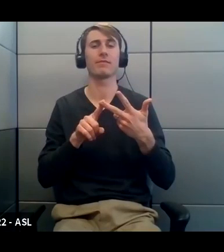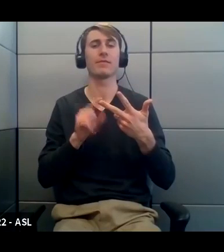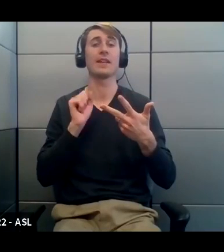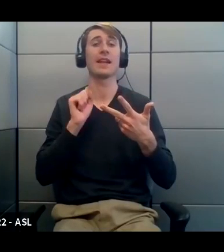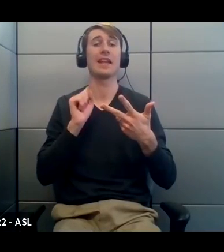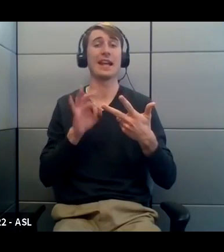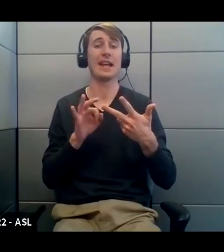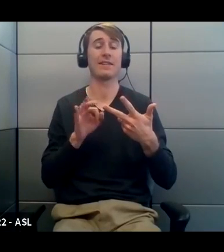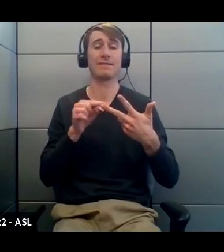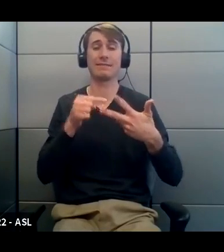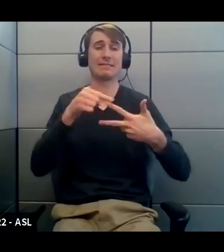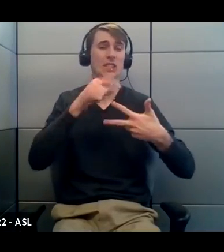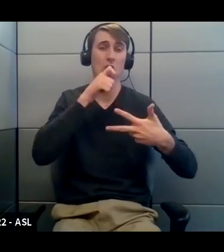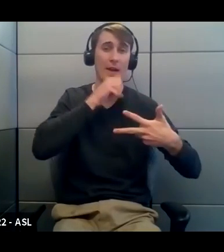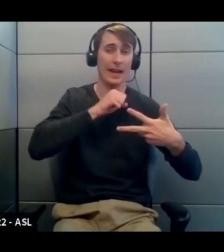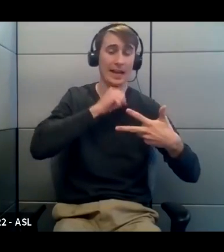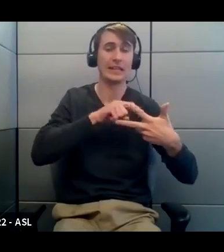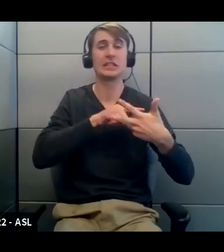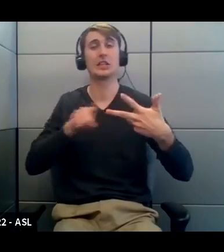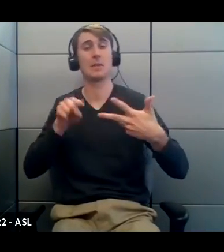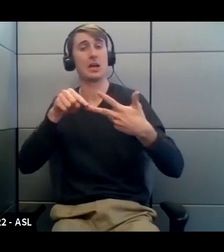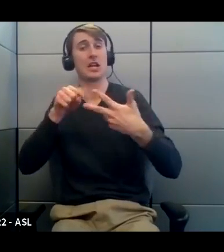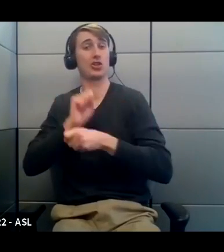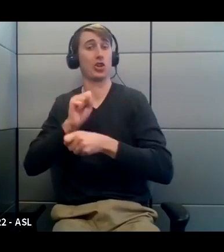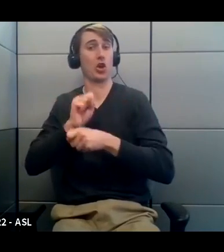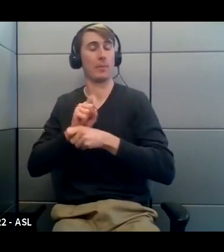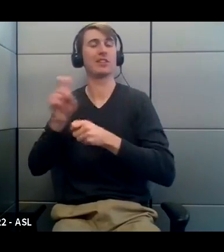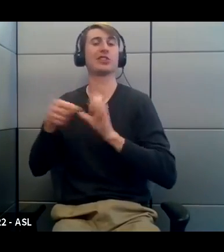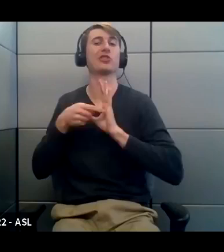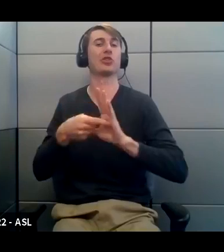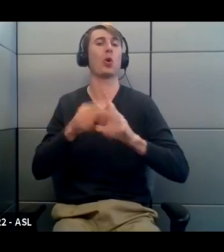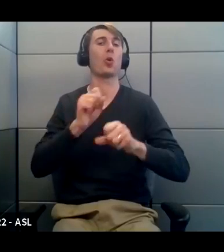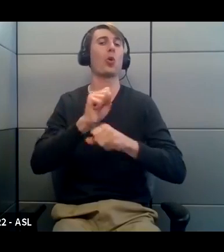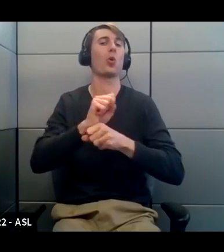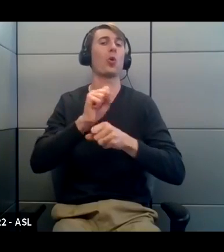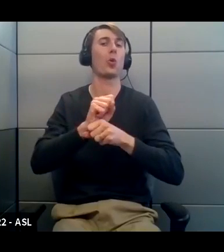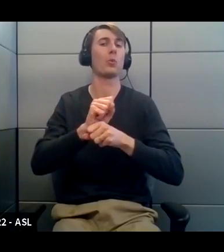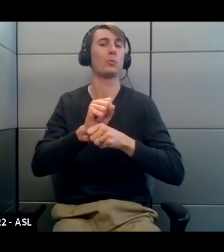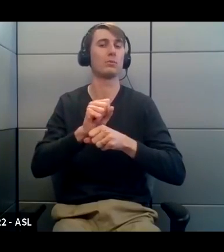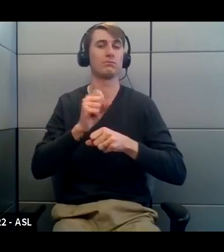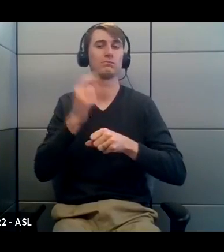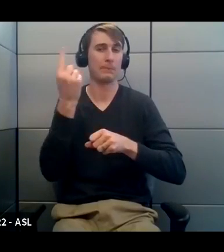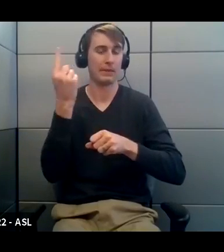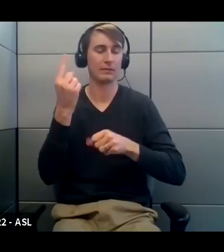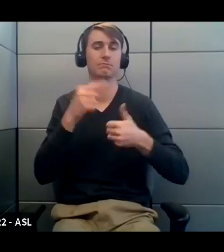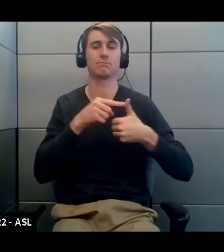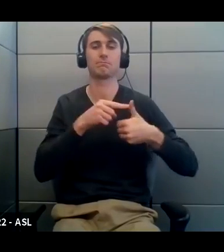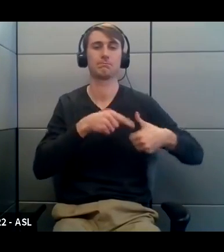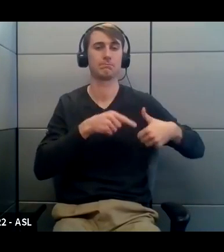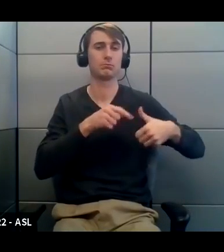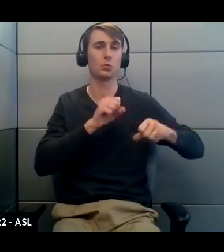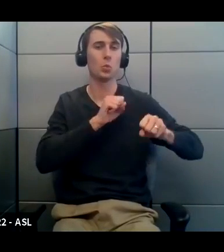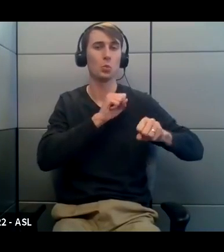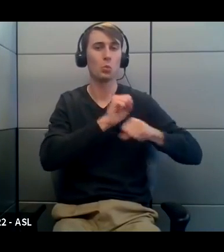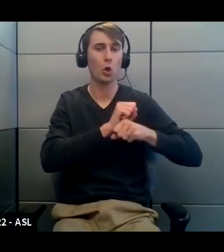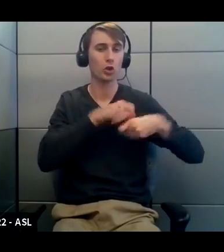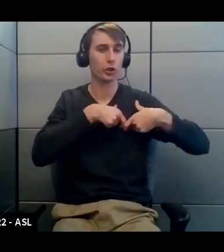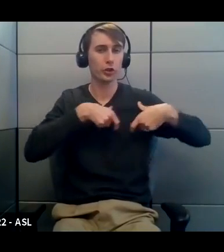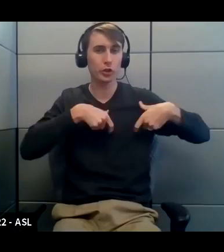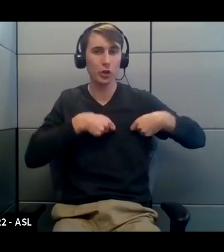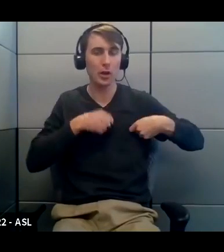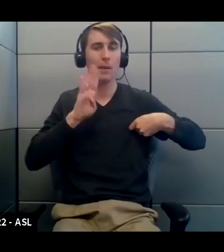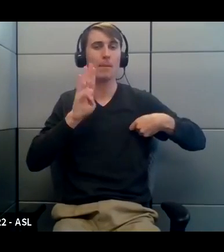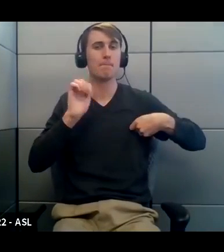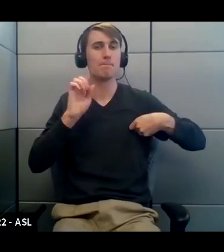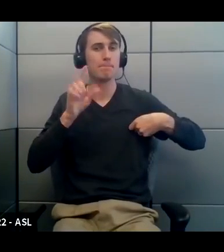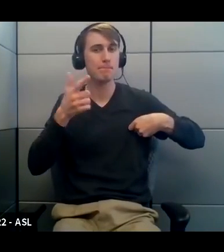then you need to show employment somehow. So if you have a work badge, a pay stub, something like that. So